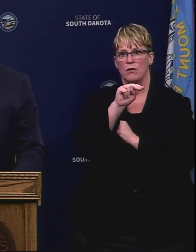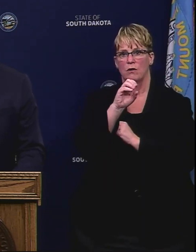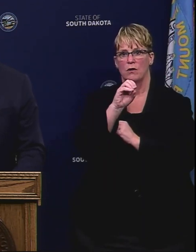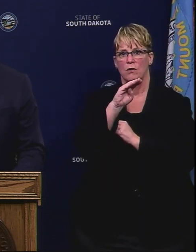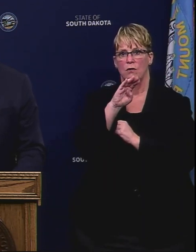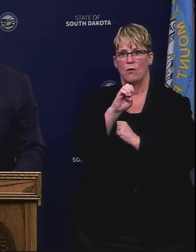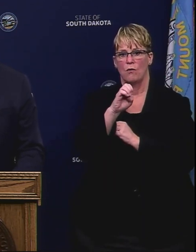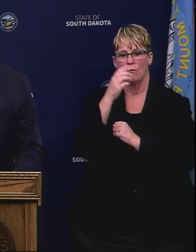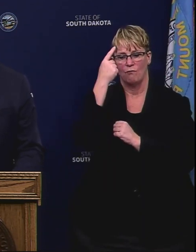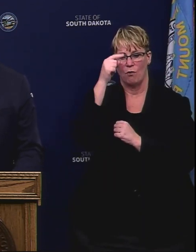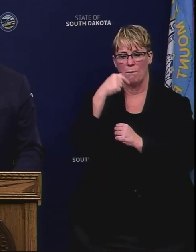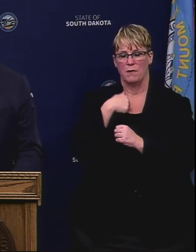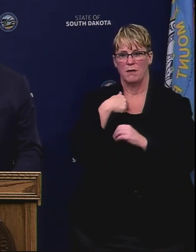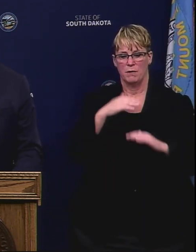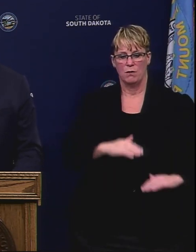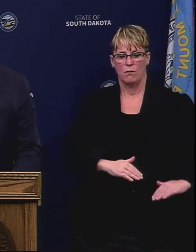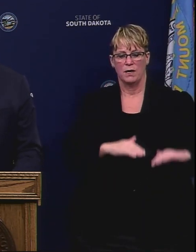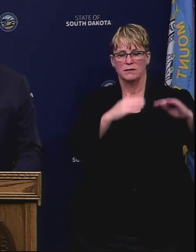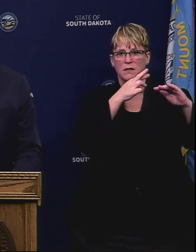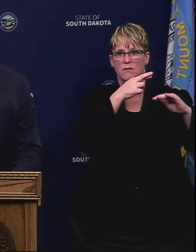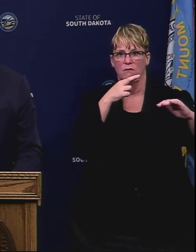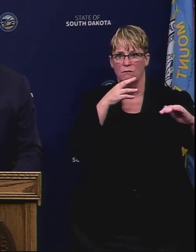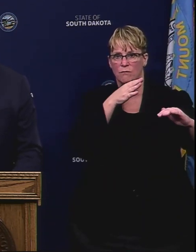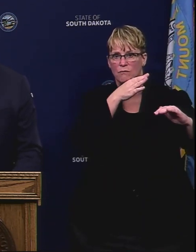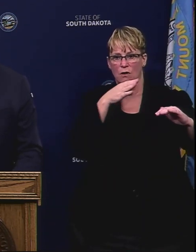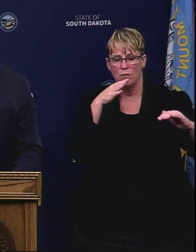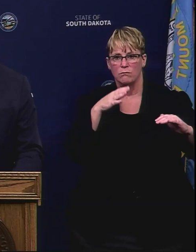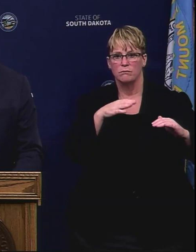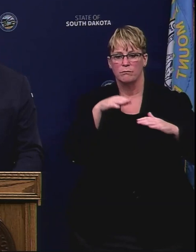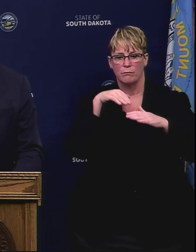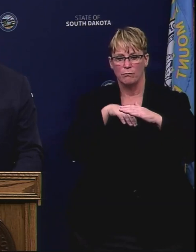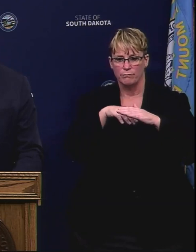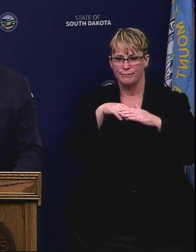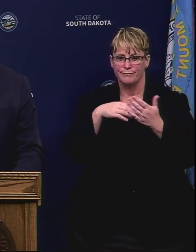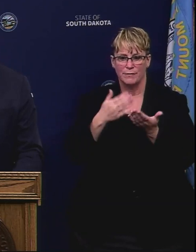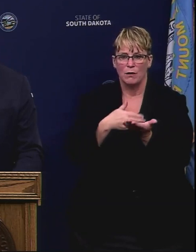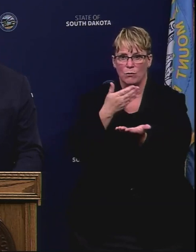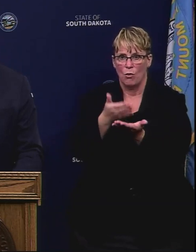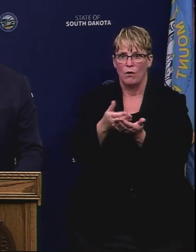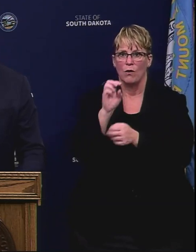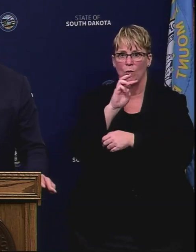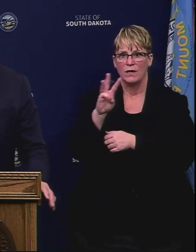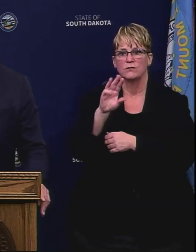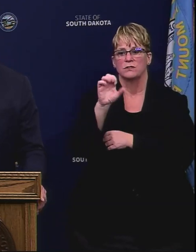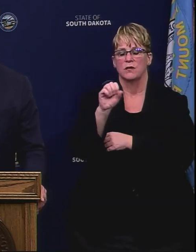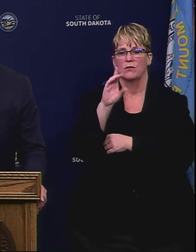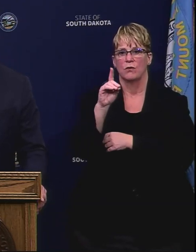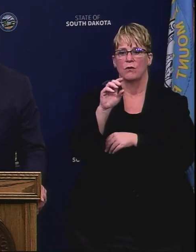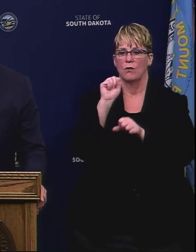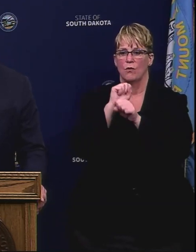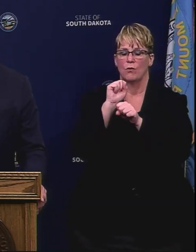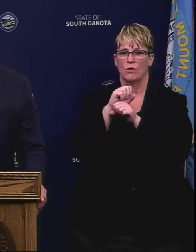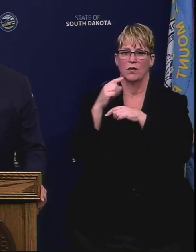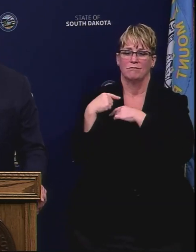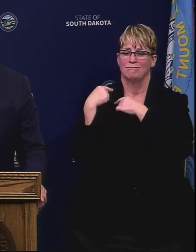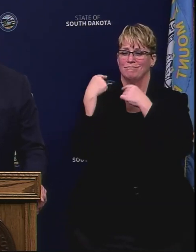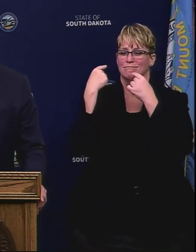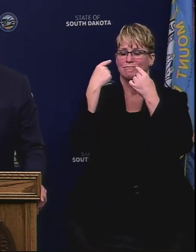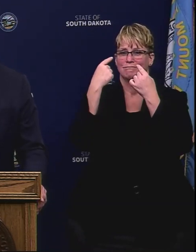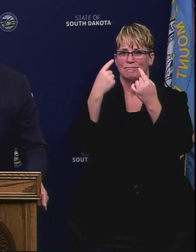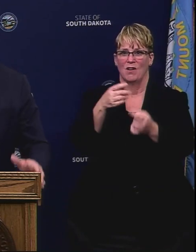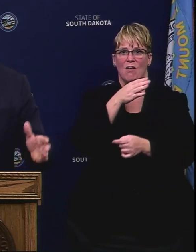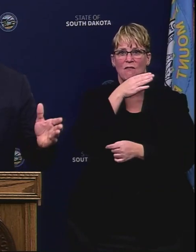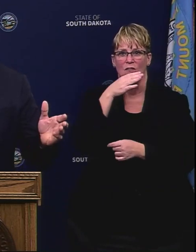being raised on a farm and ranch born and raised in western South Dakota and working in agriculture my entire life